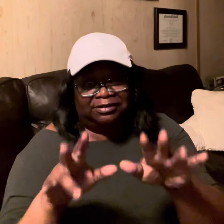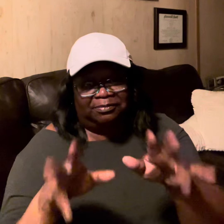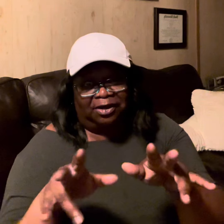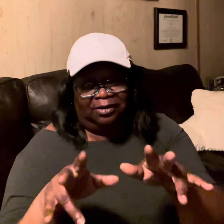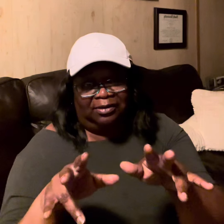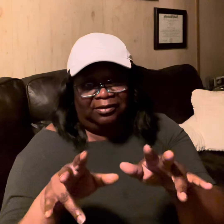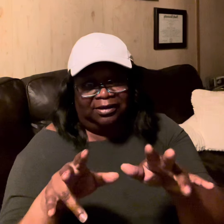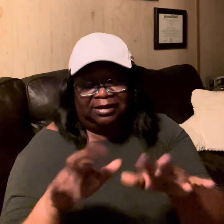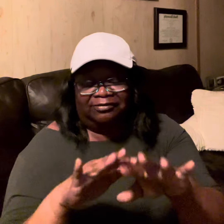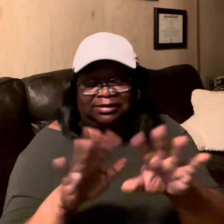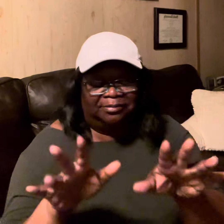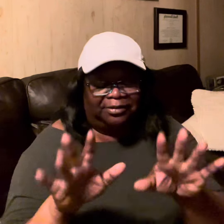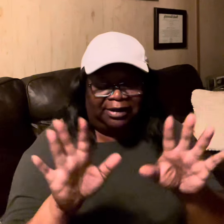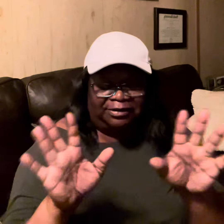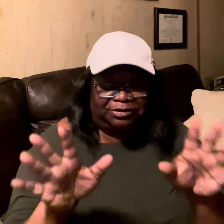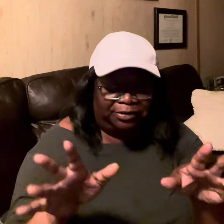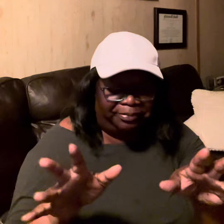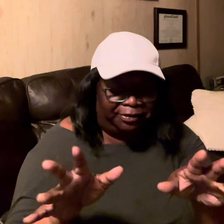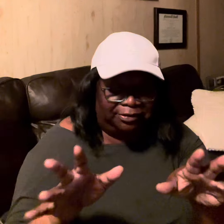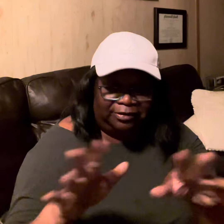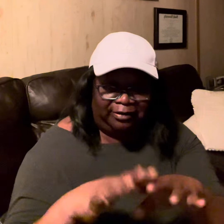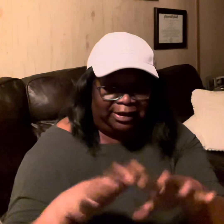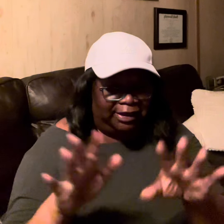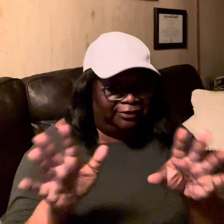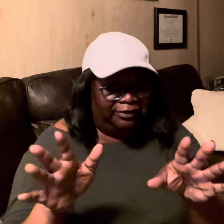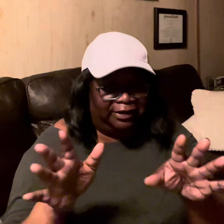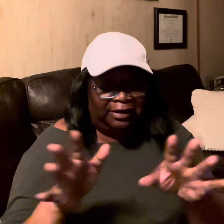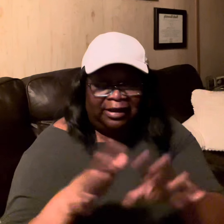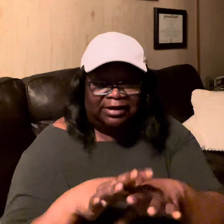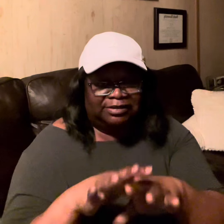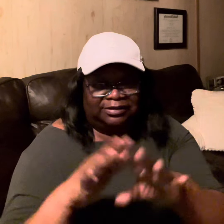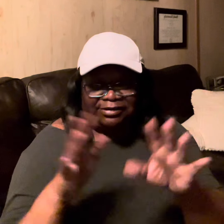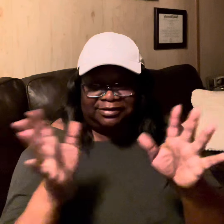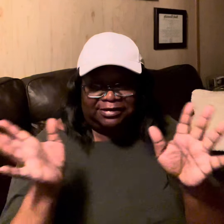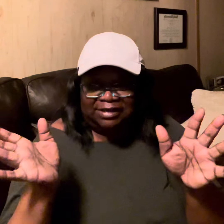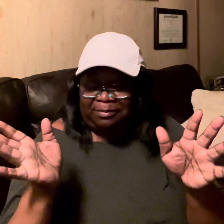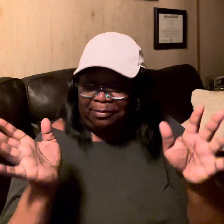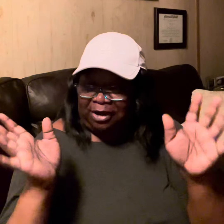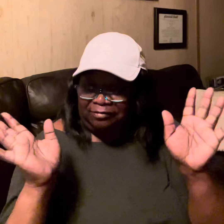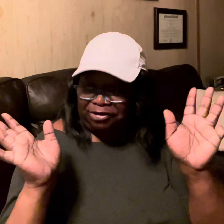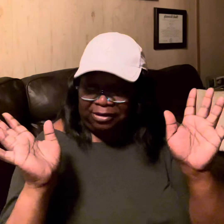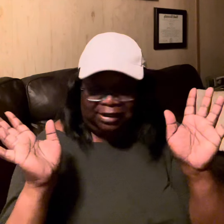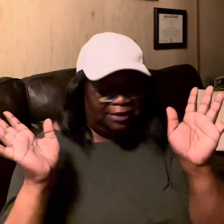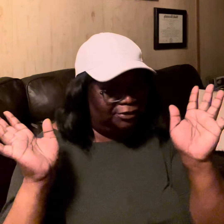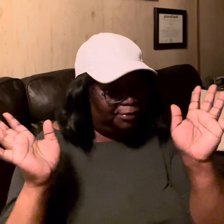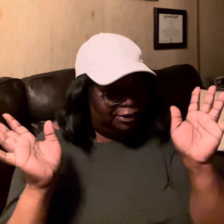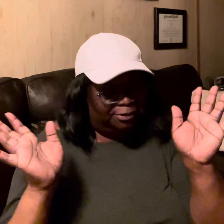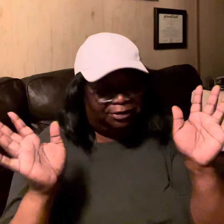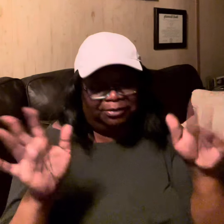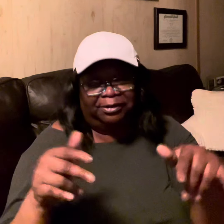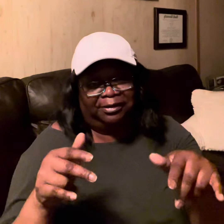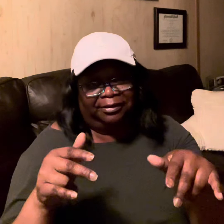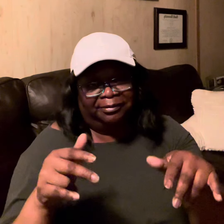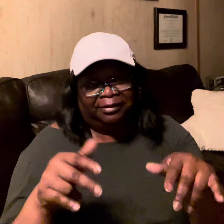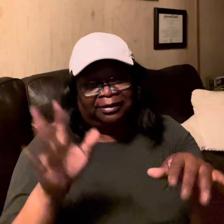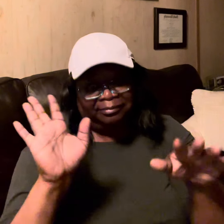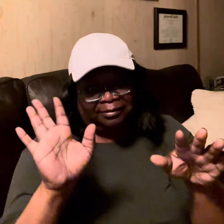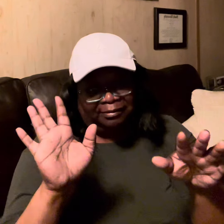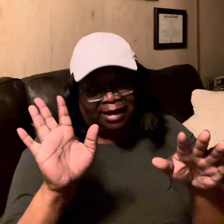tomorrow if Debra ain't tripping you know like I said she is just a sound my mouth trick I don't know what I'm gonna do with her bye